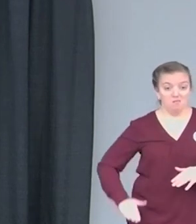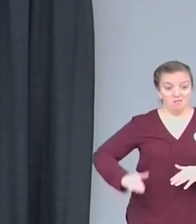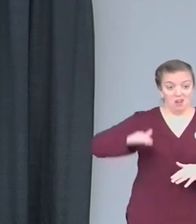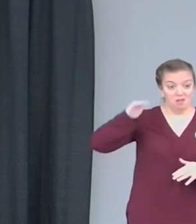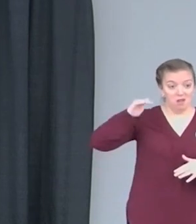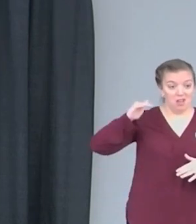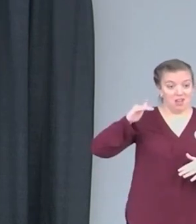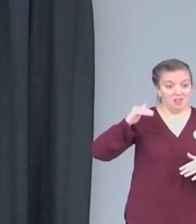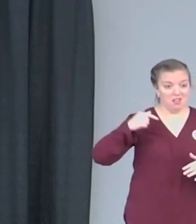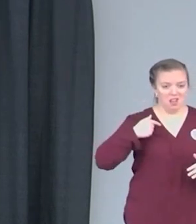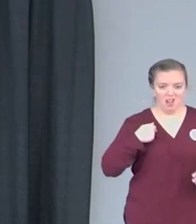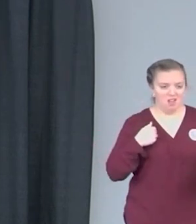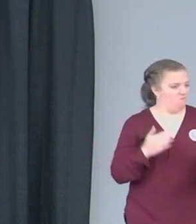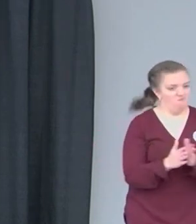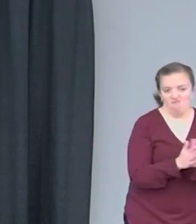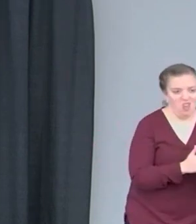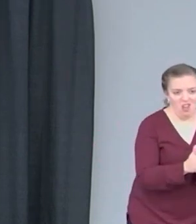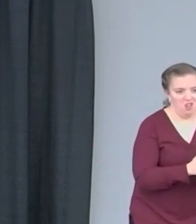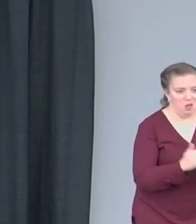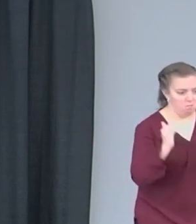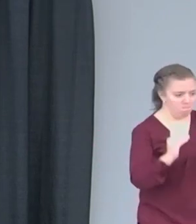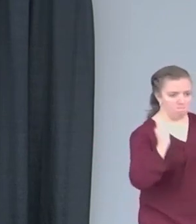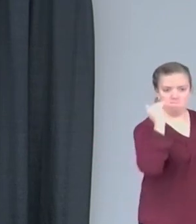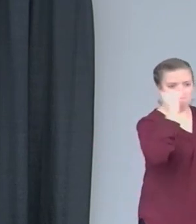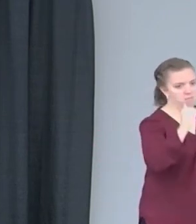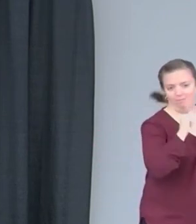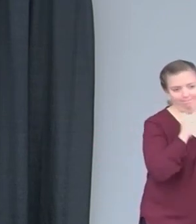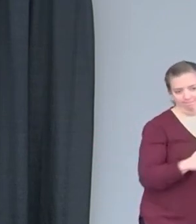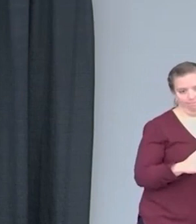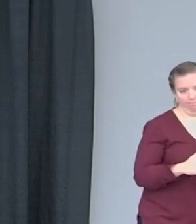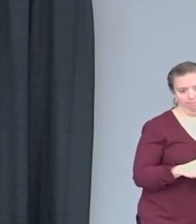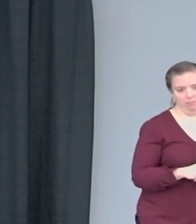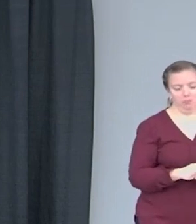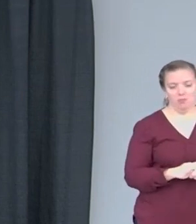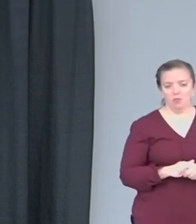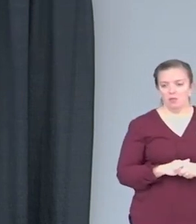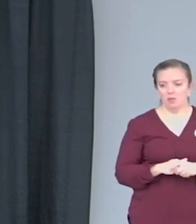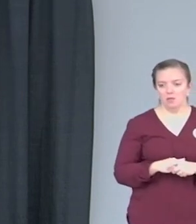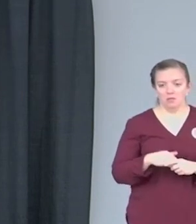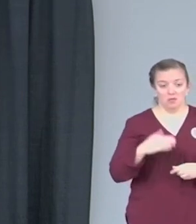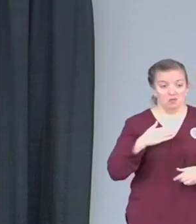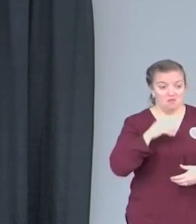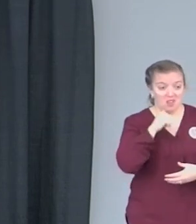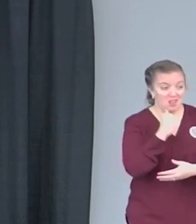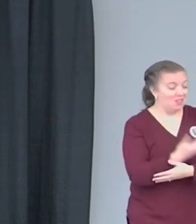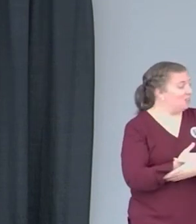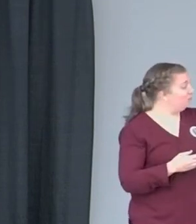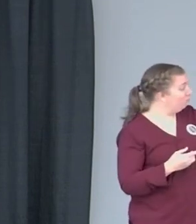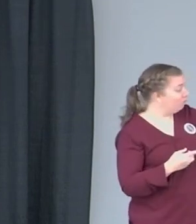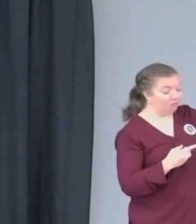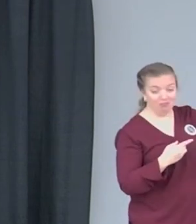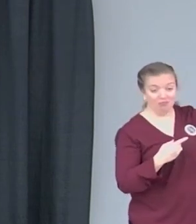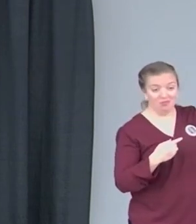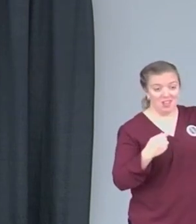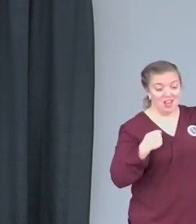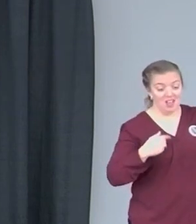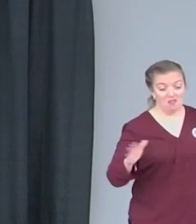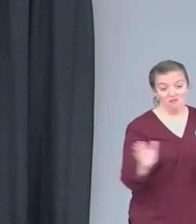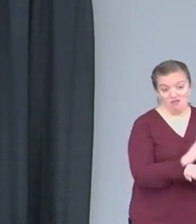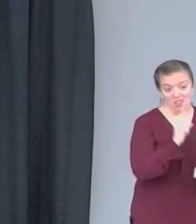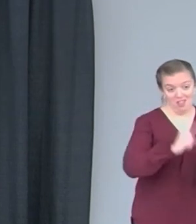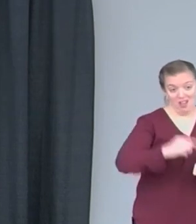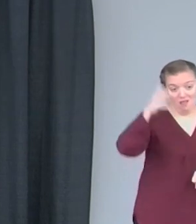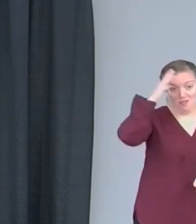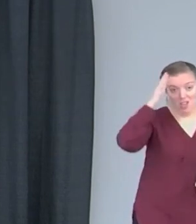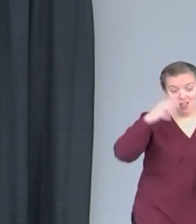drive to be more. So I go, I got this little girl. So I'm like, okay, I gotta be a full-time father now.